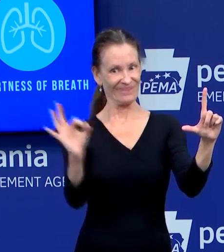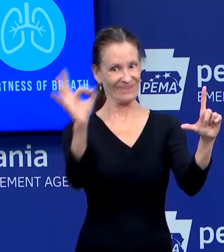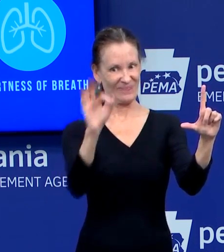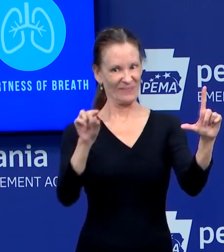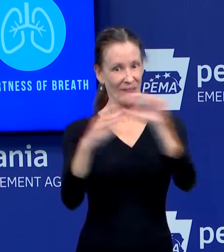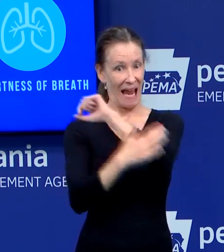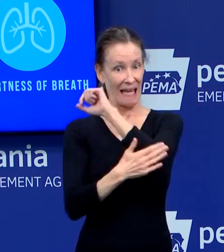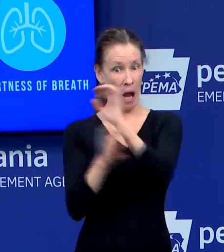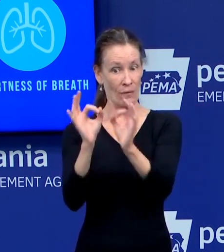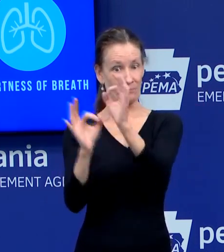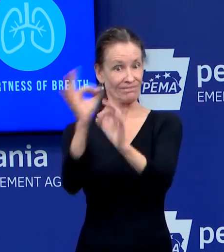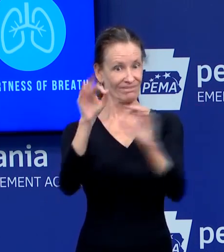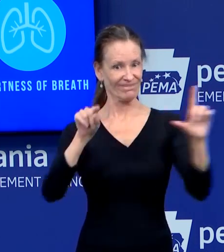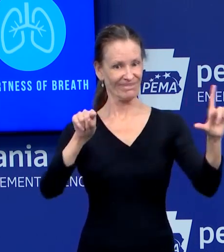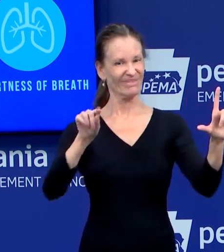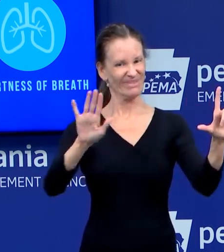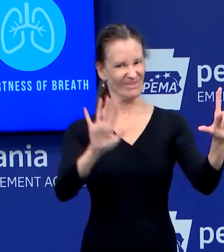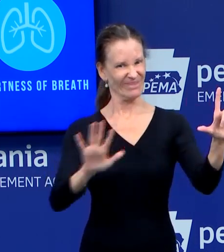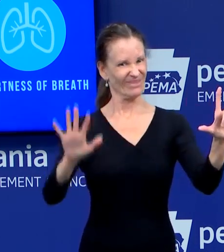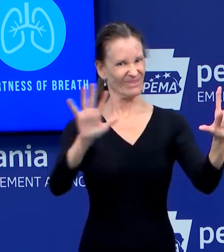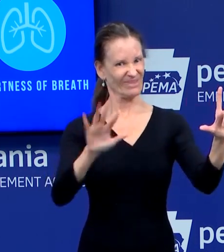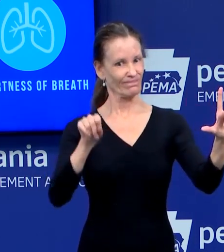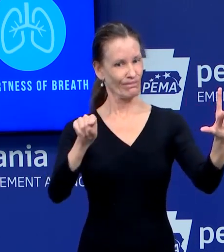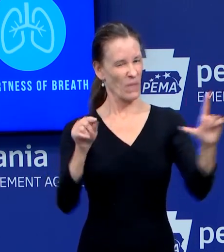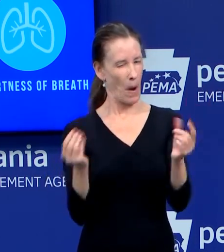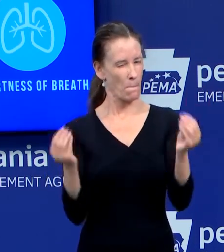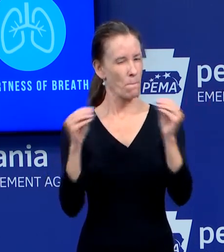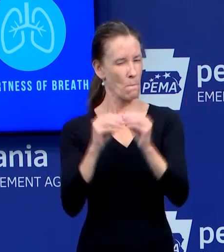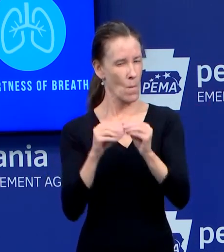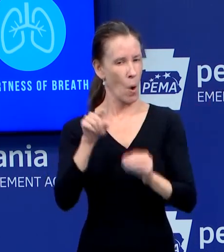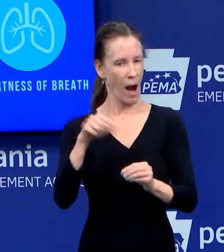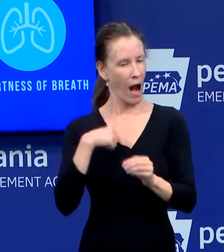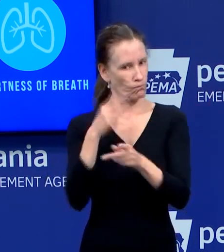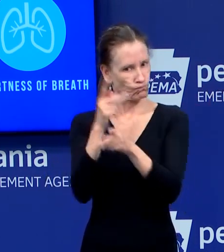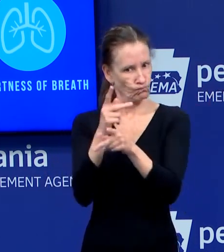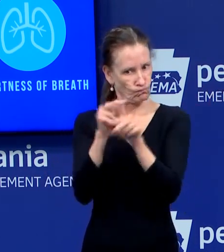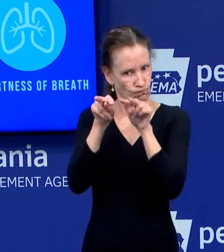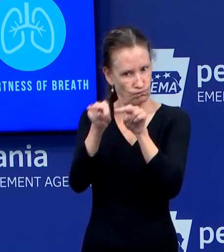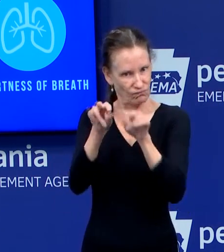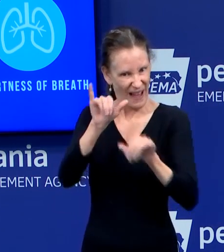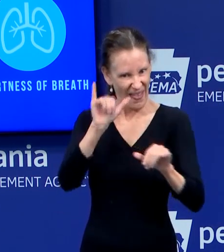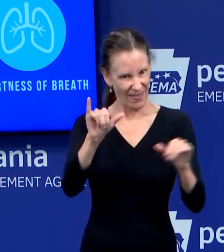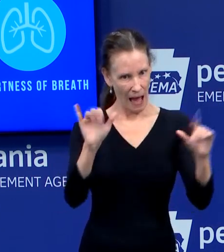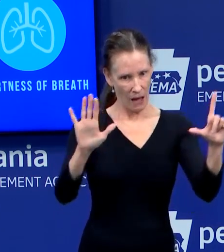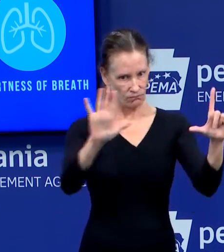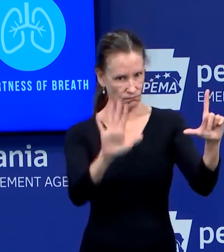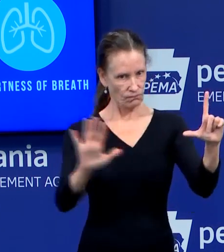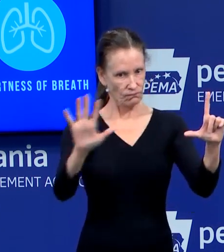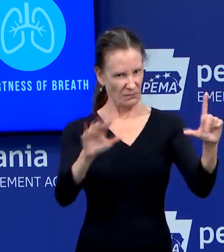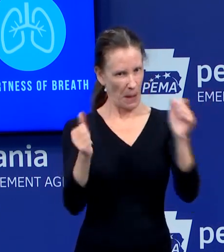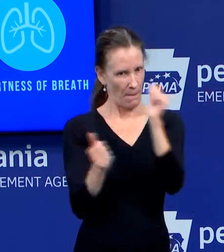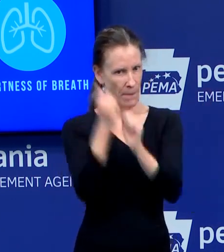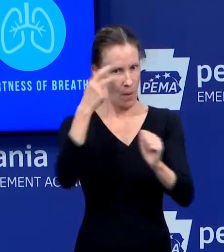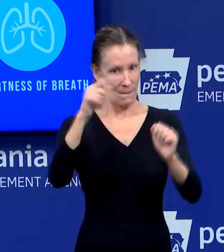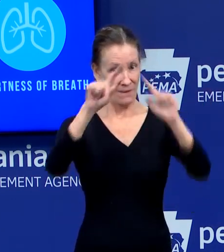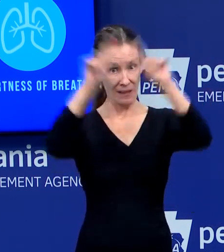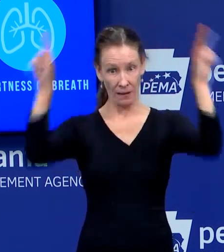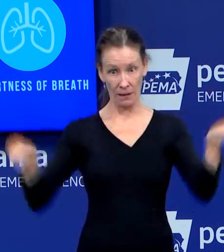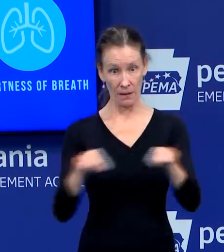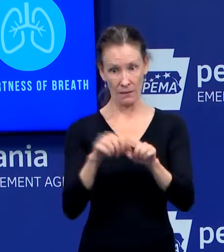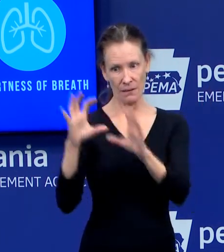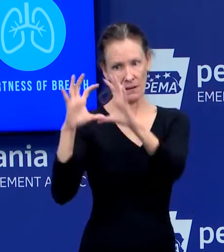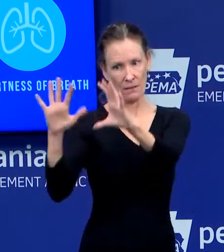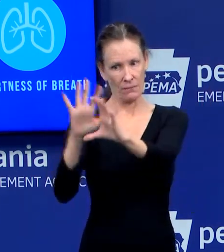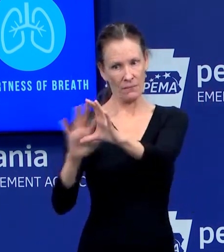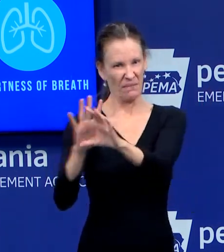we are going to monitor that really, really carefully and help any, any county with what their response. Did you want to respond? Matt and then Mark.